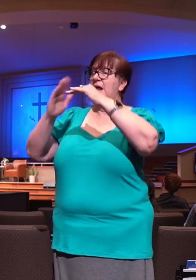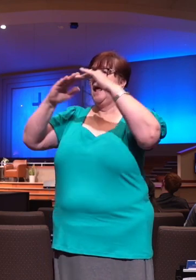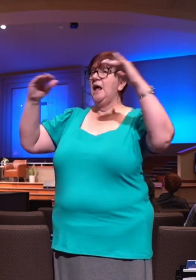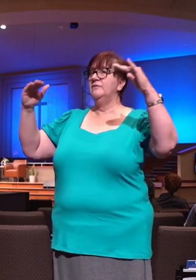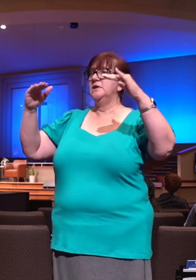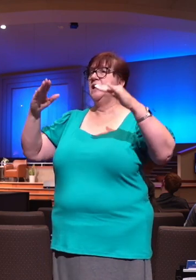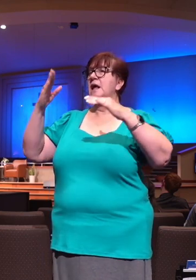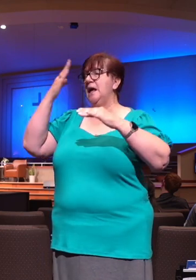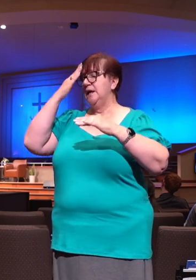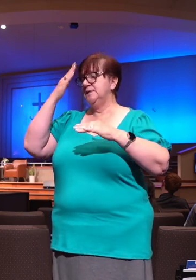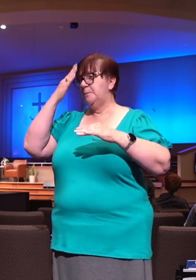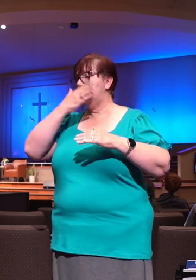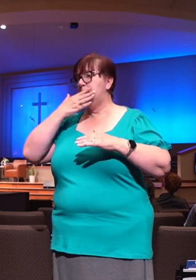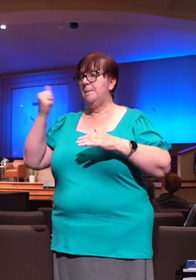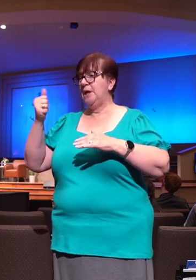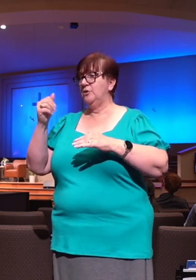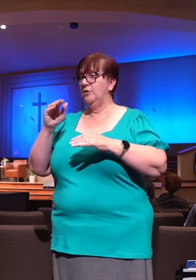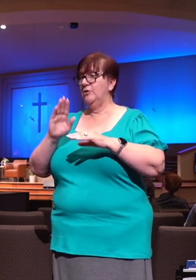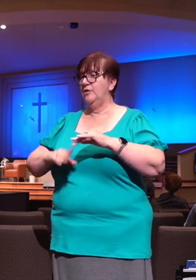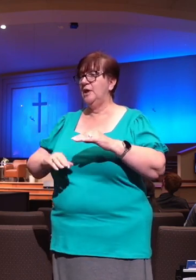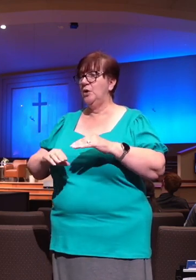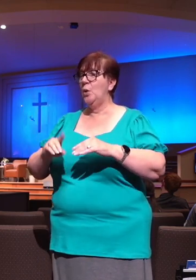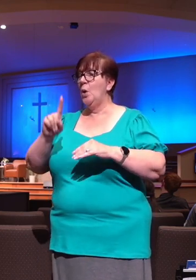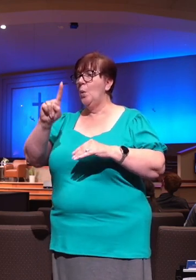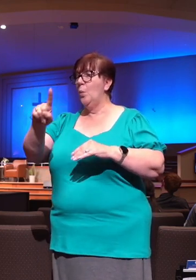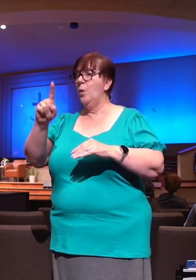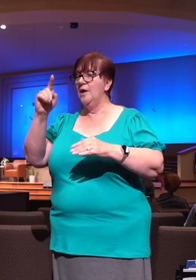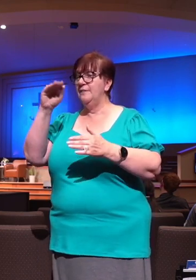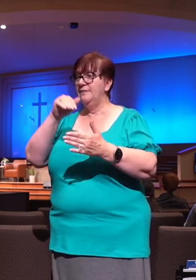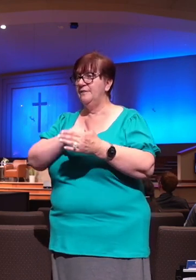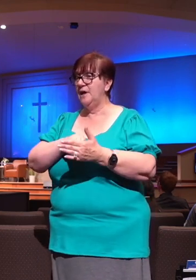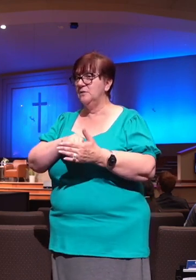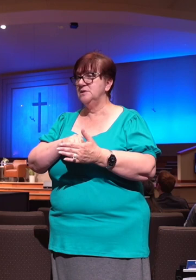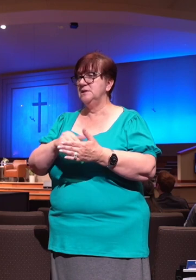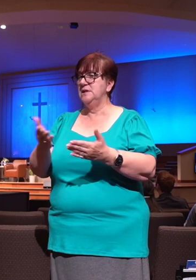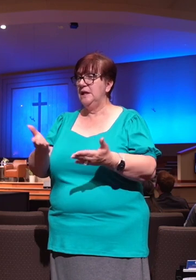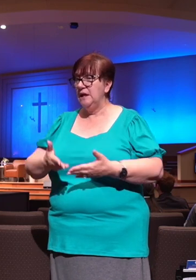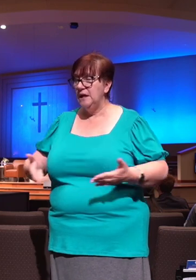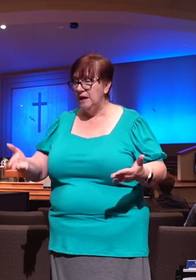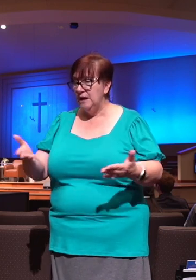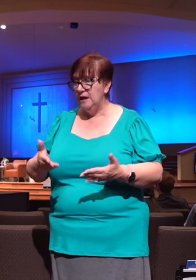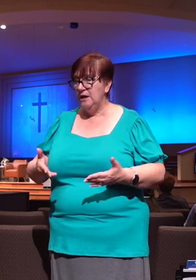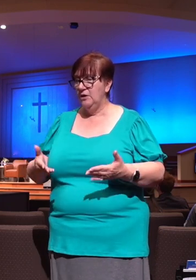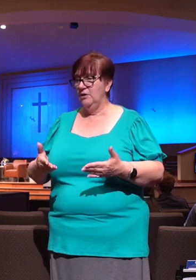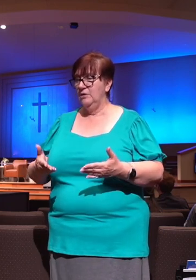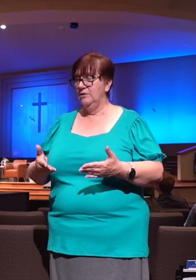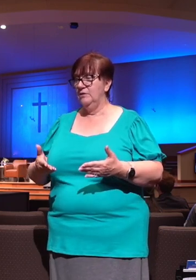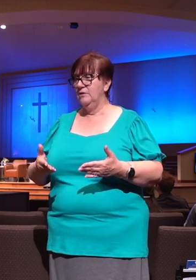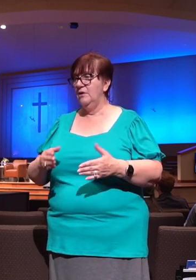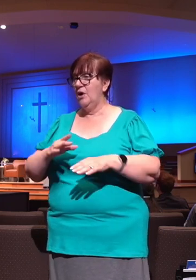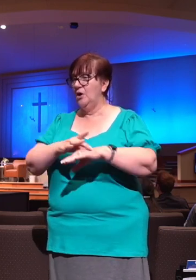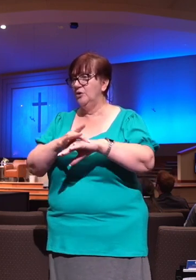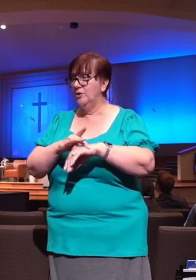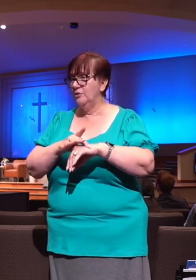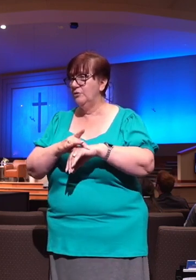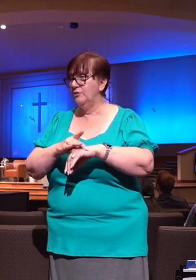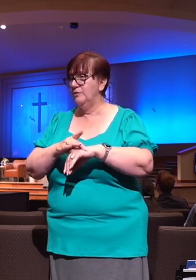be a doorkeeper in the house of my God than to dwell in the tents of wickedness. My brother and I,